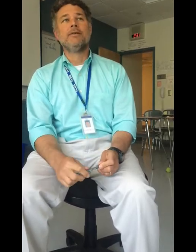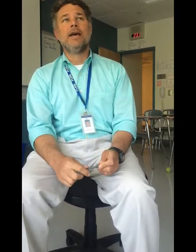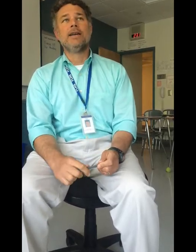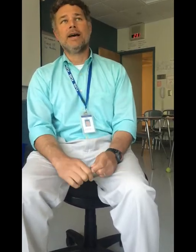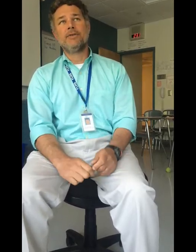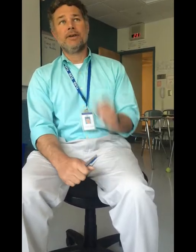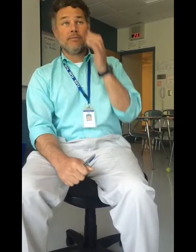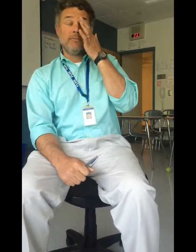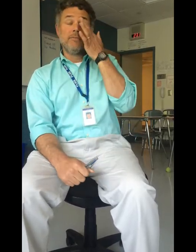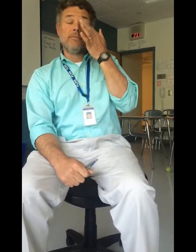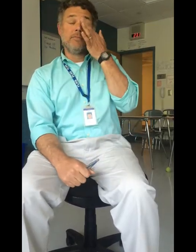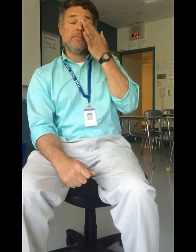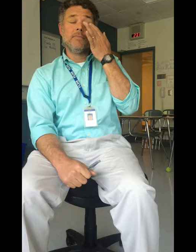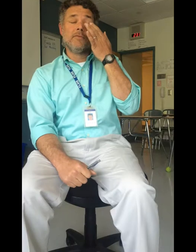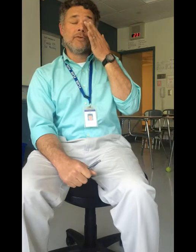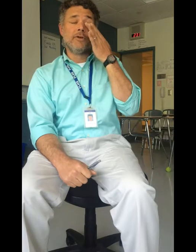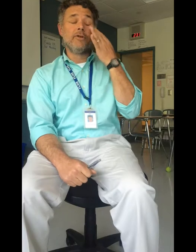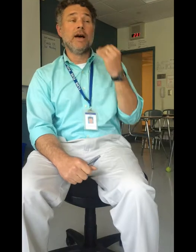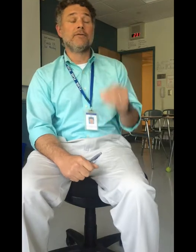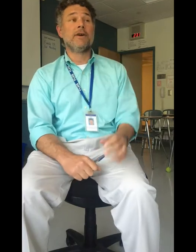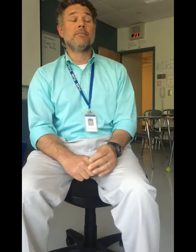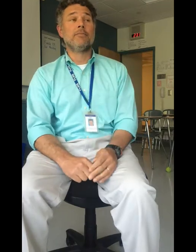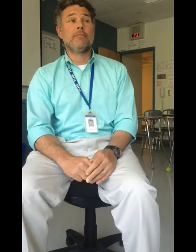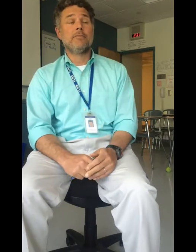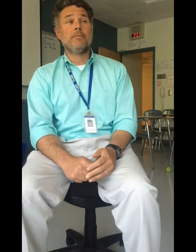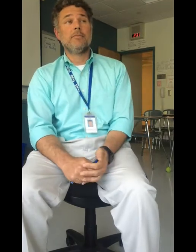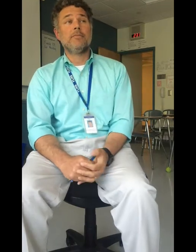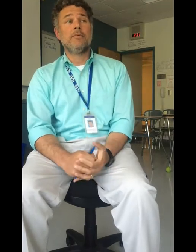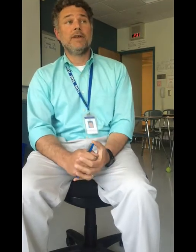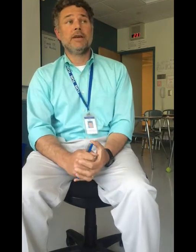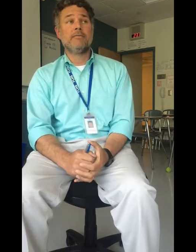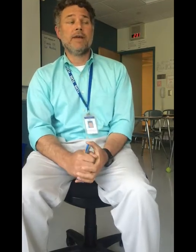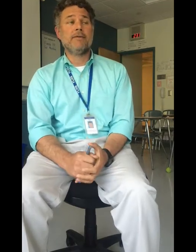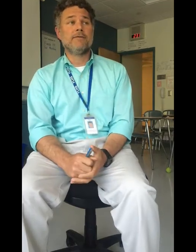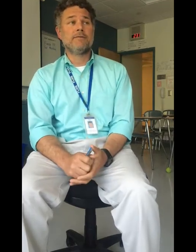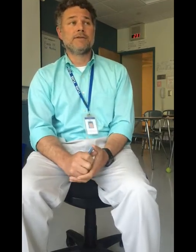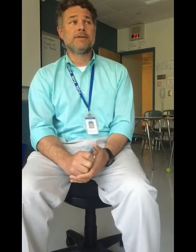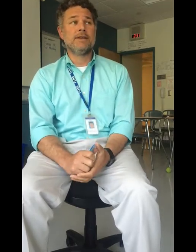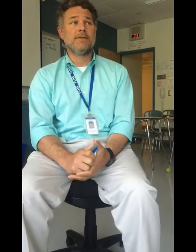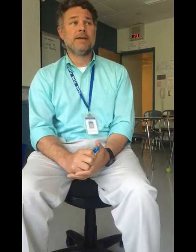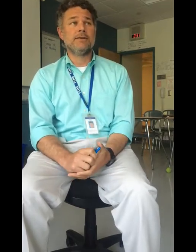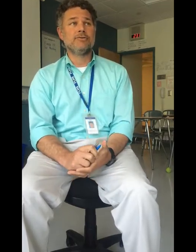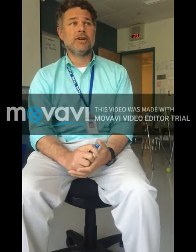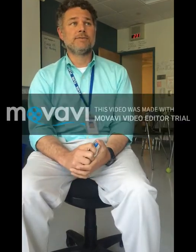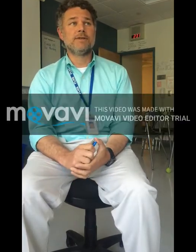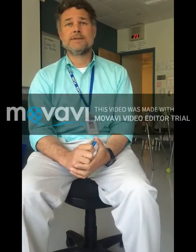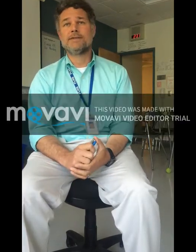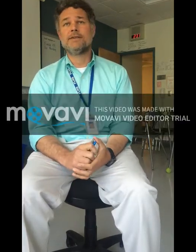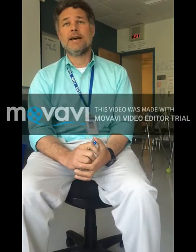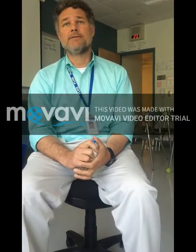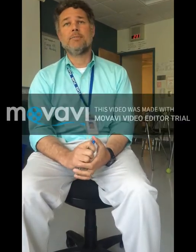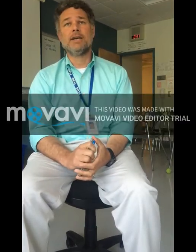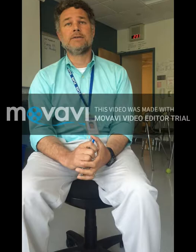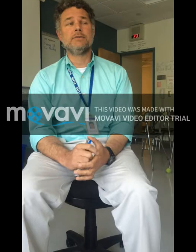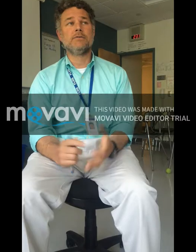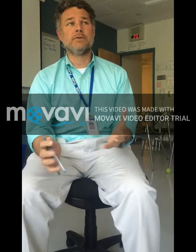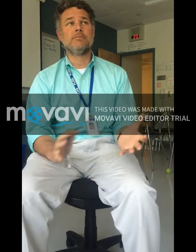and I think for a lot of them, they have significant adjustments that they have to make to